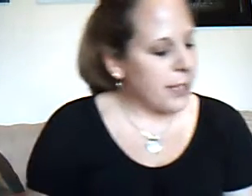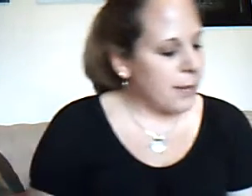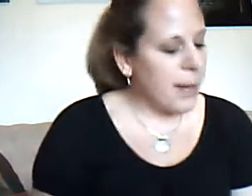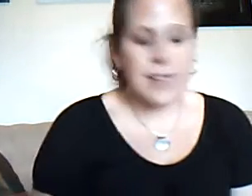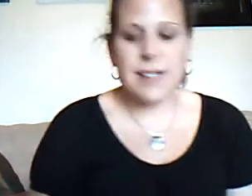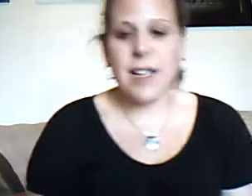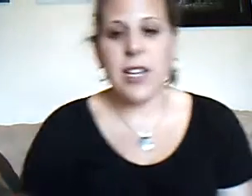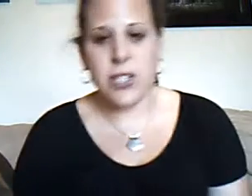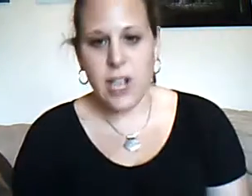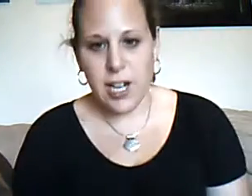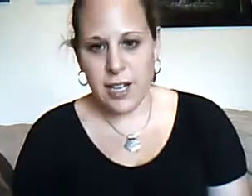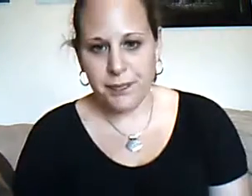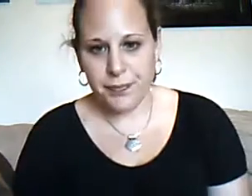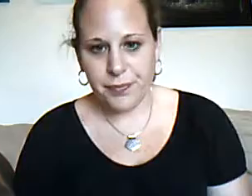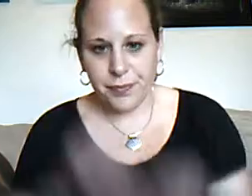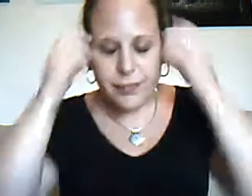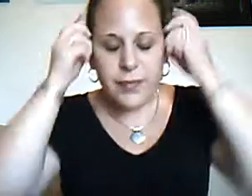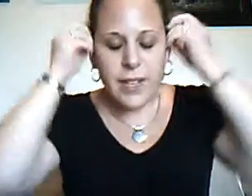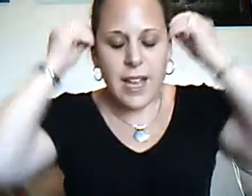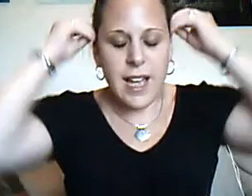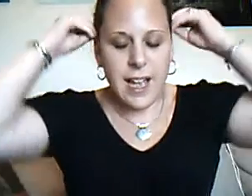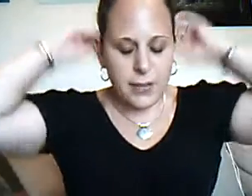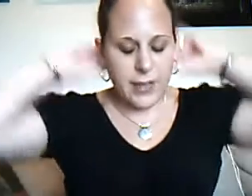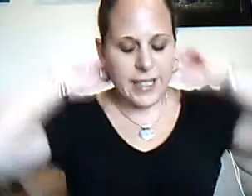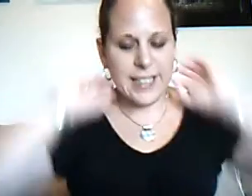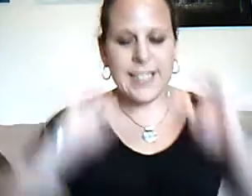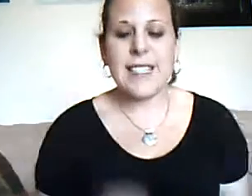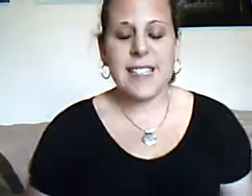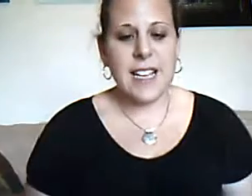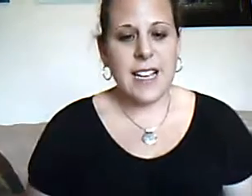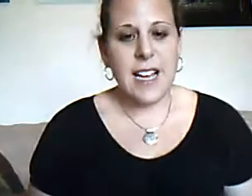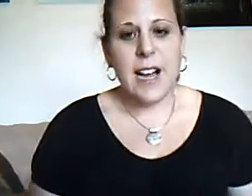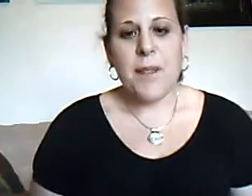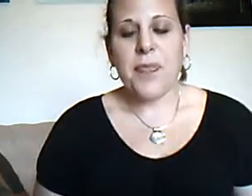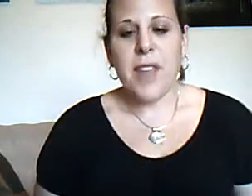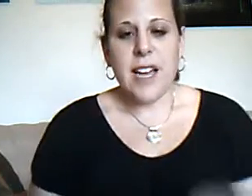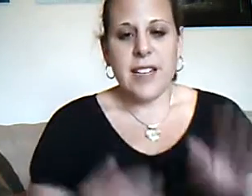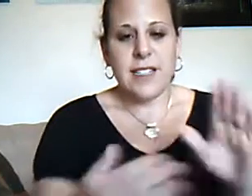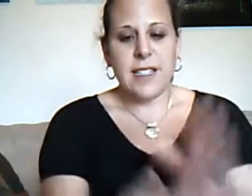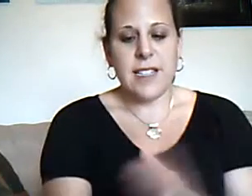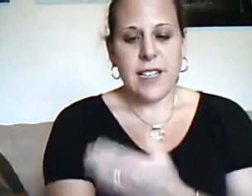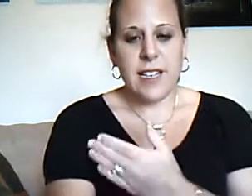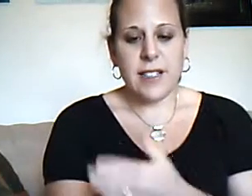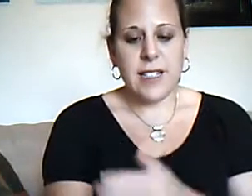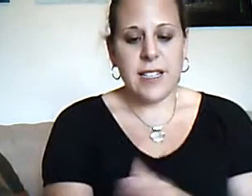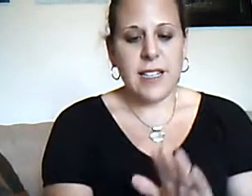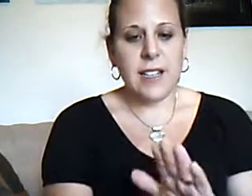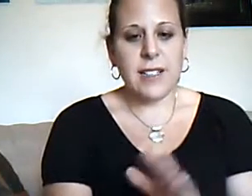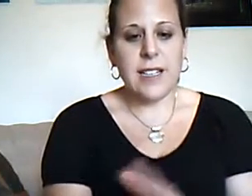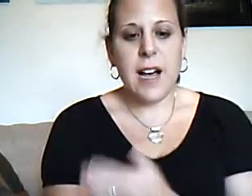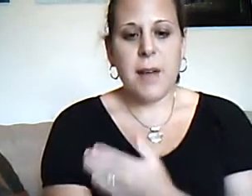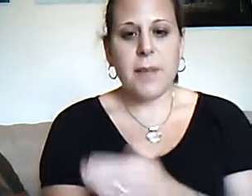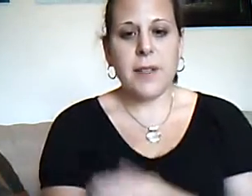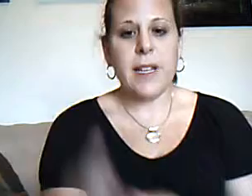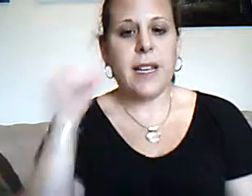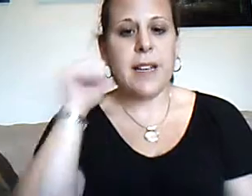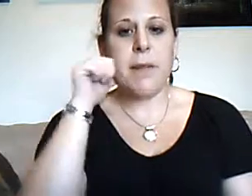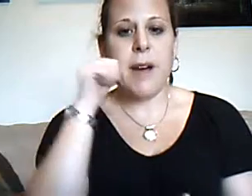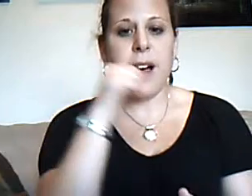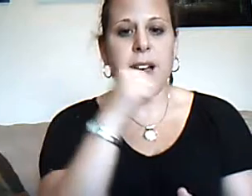My Son John, and it went like this. Diddle Diddle Dumpling My